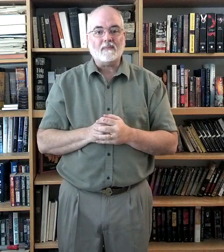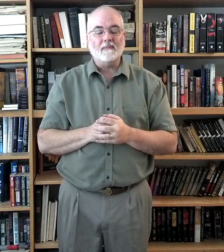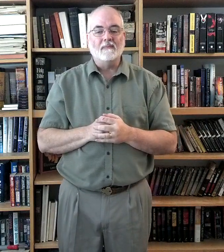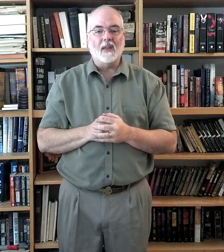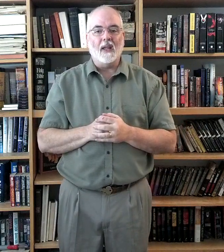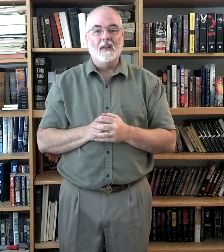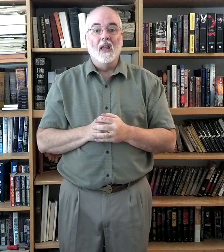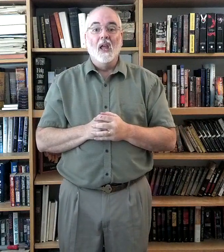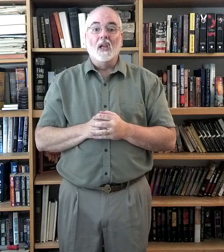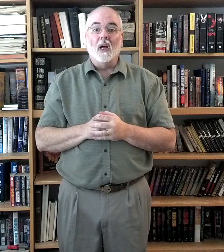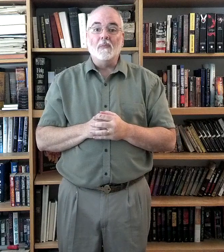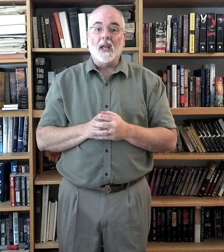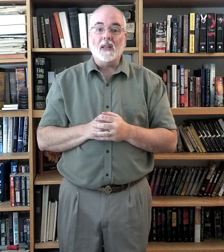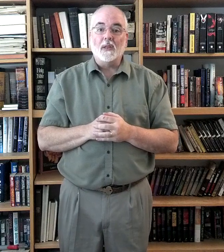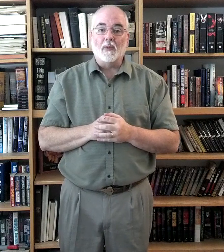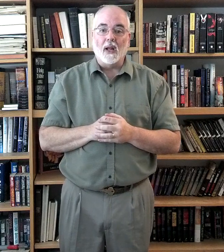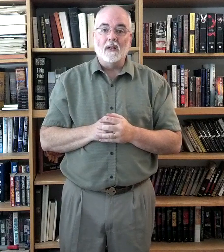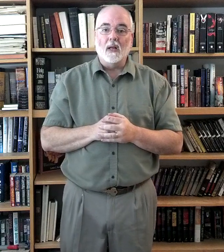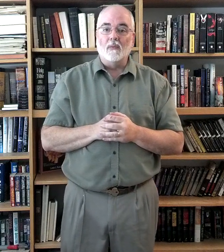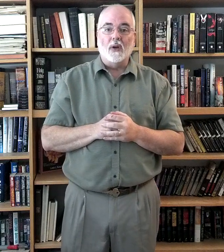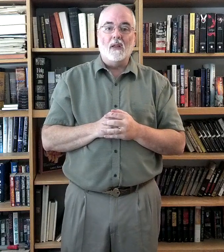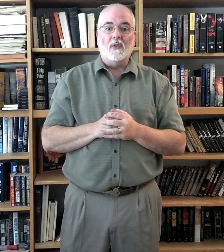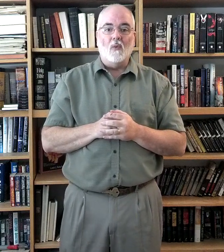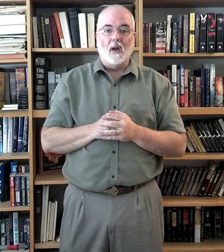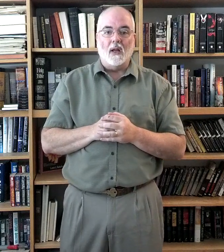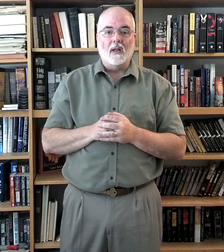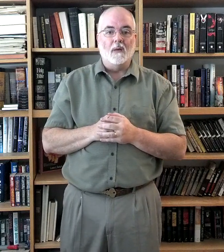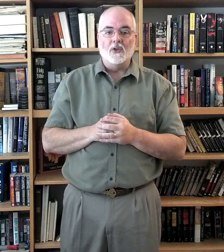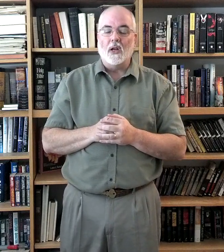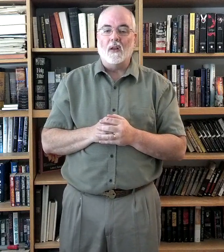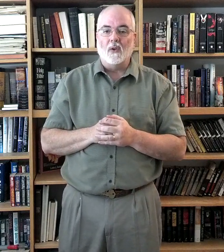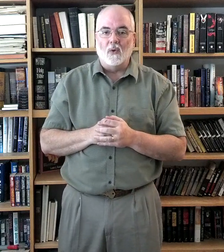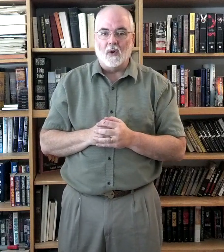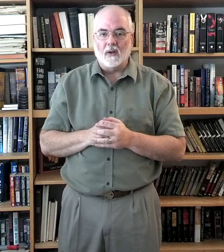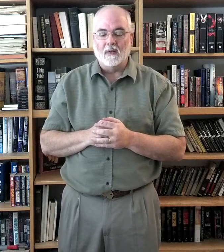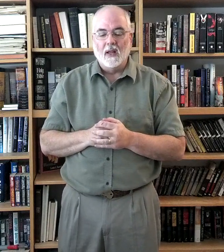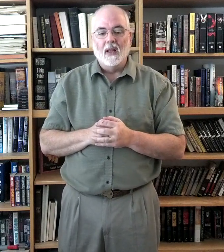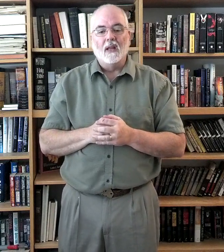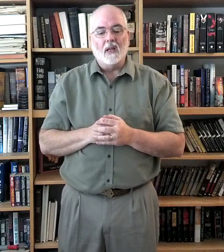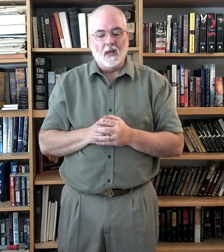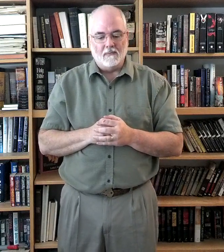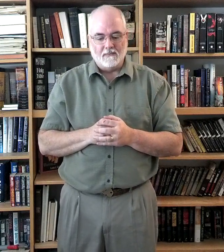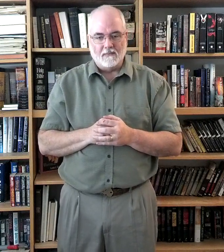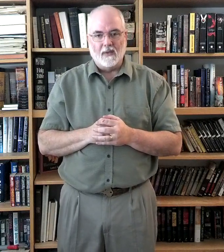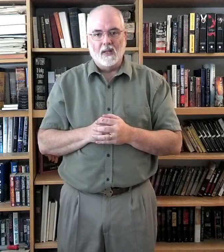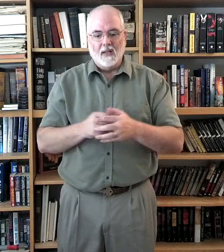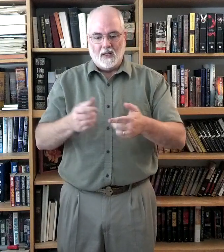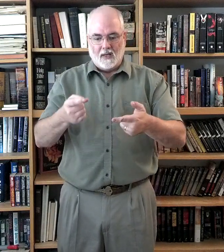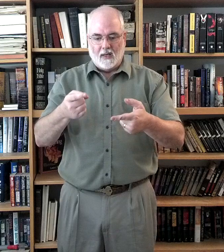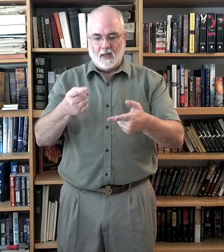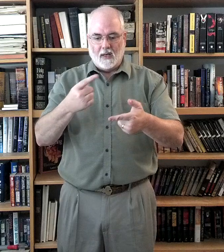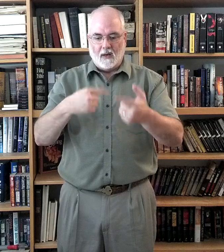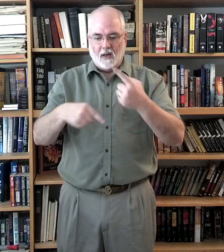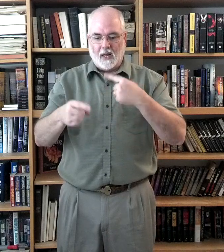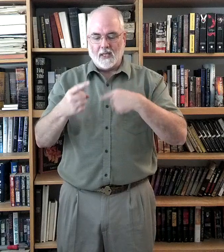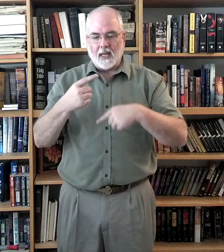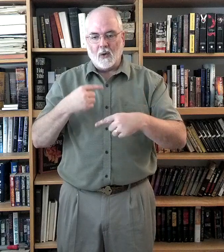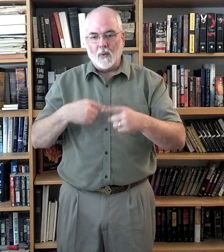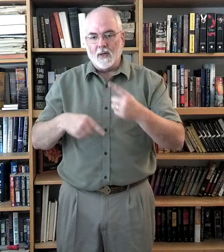Okay? Come take the bread. Come drink the wine. Come share the Lord. Come. It's like a wheel